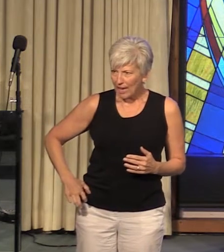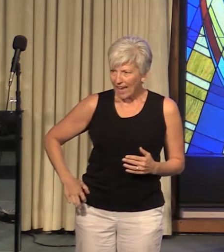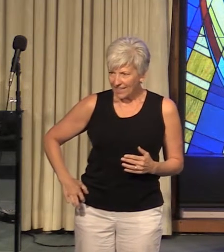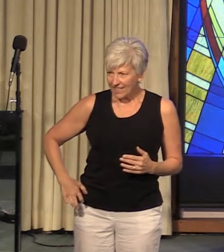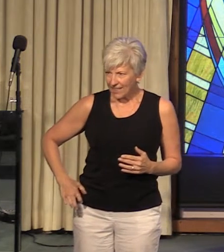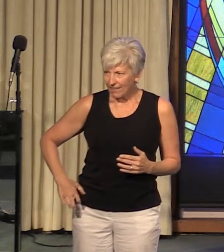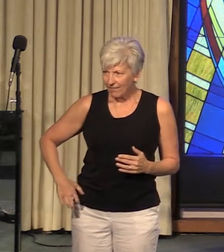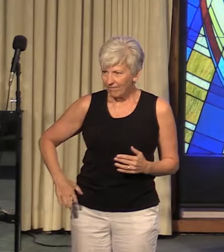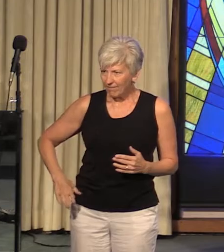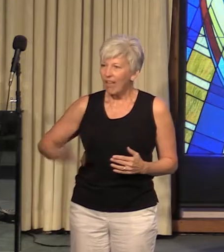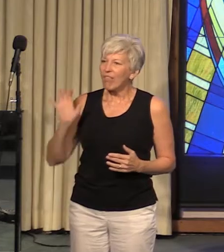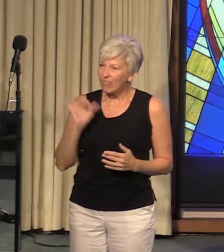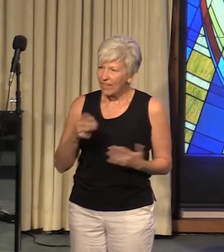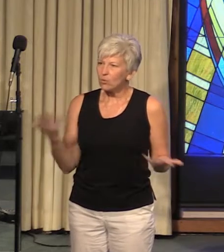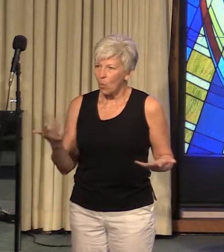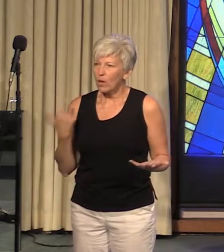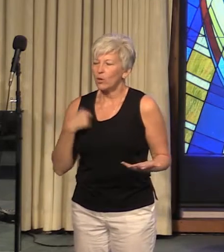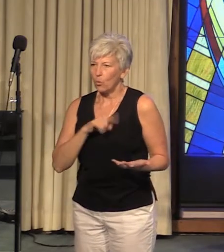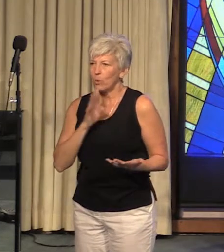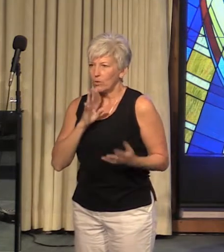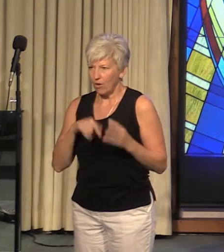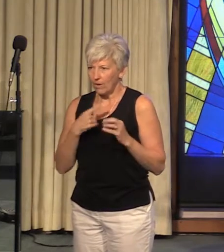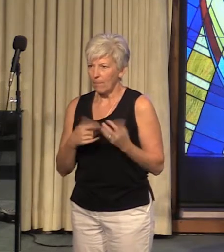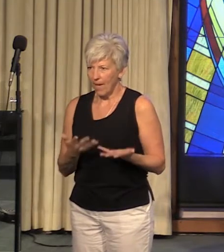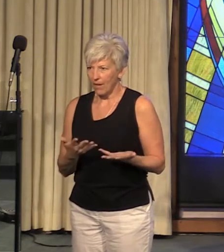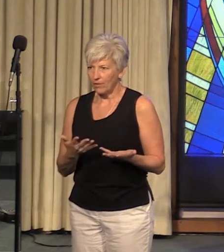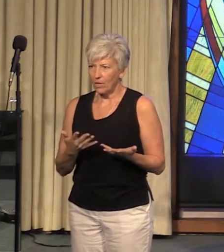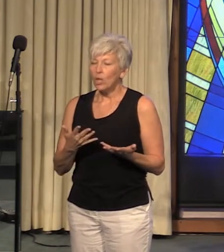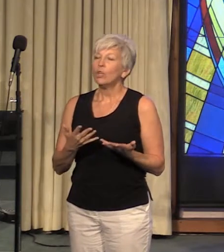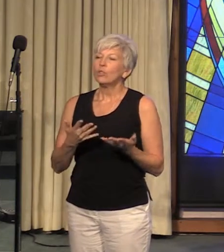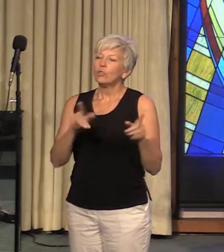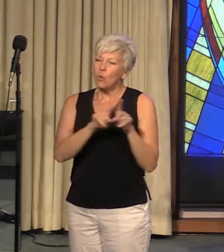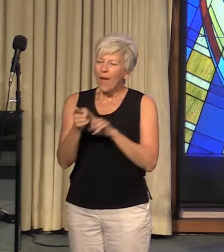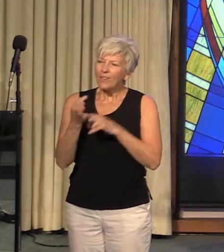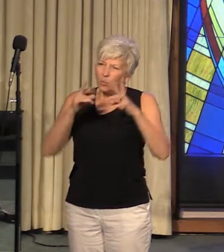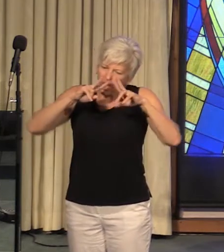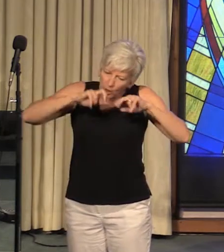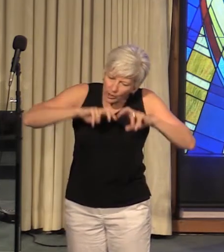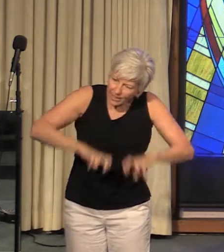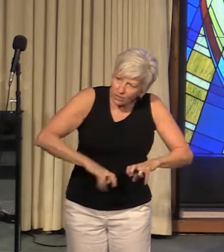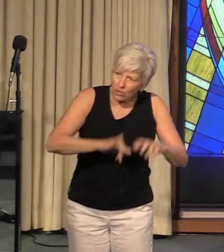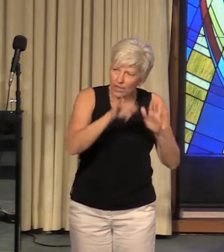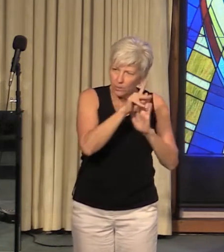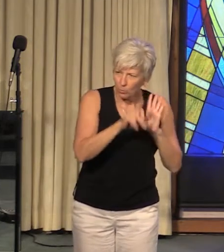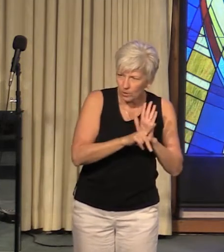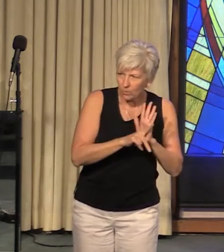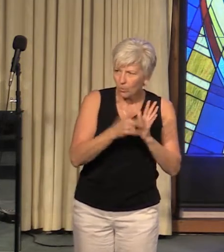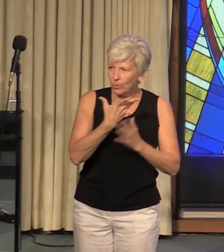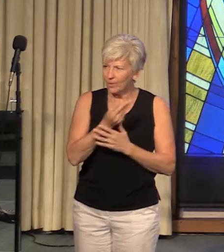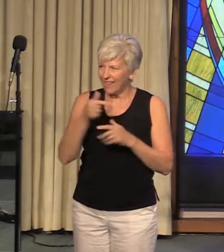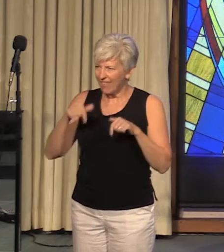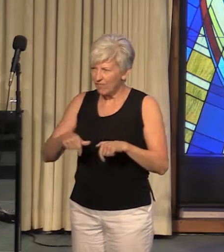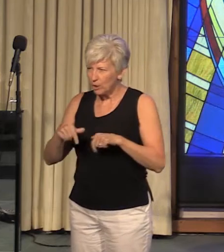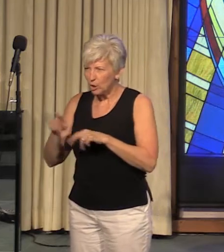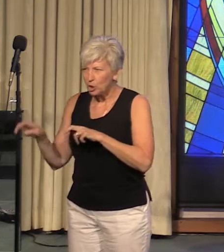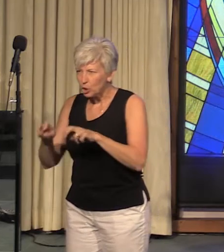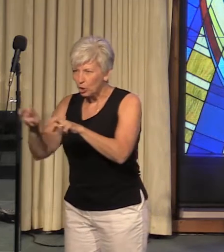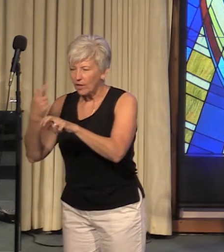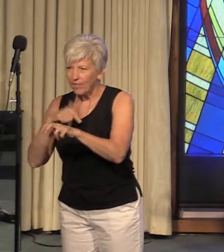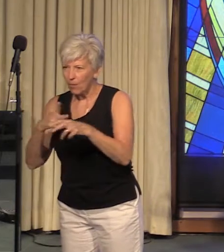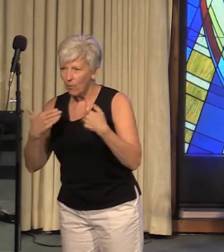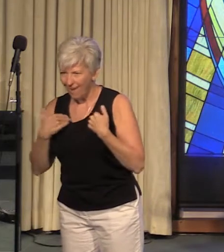So, as we look into these principles and as we look at this journey that we have being